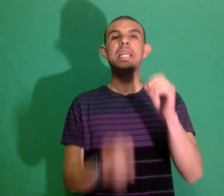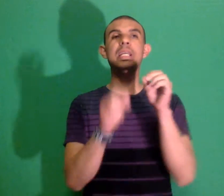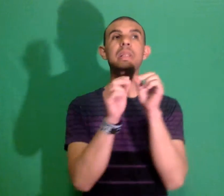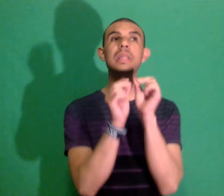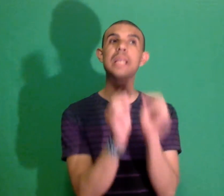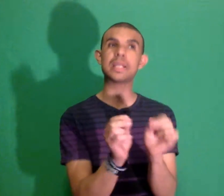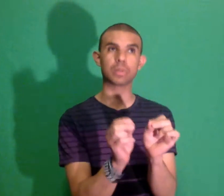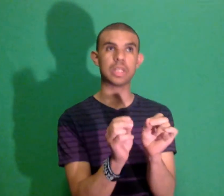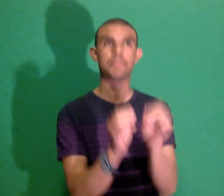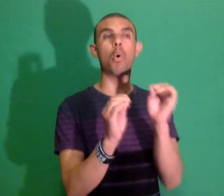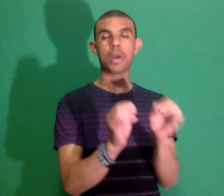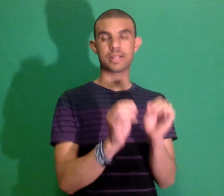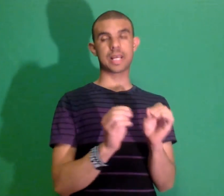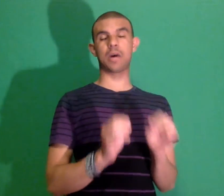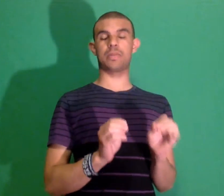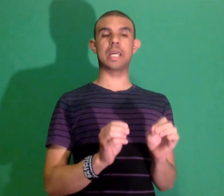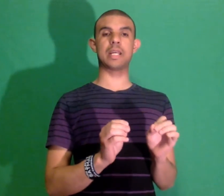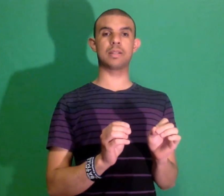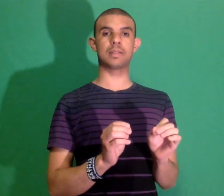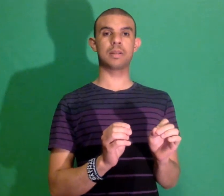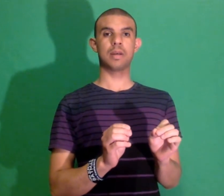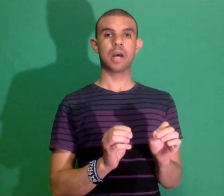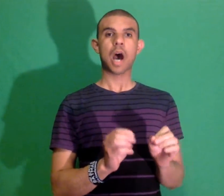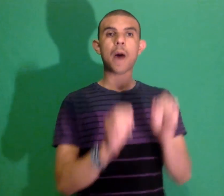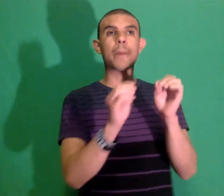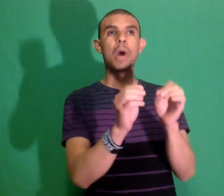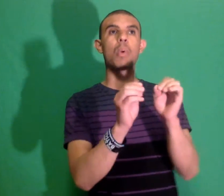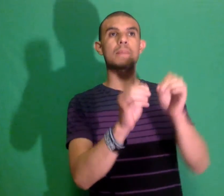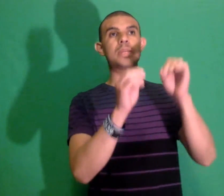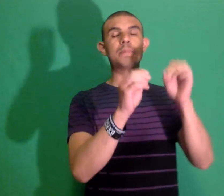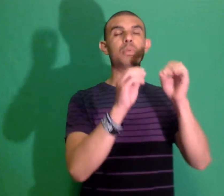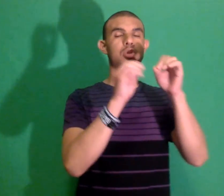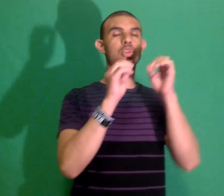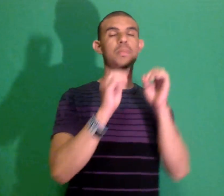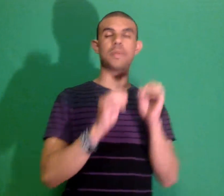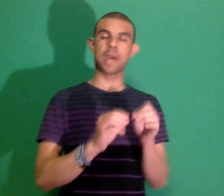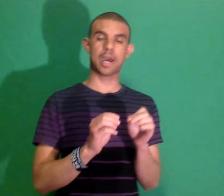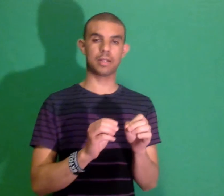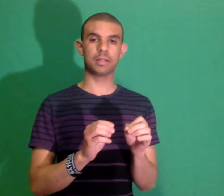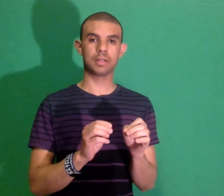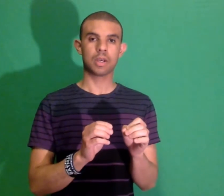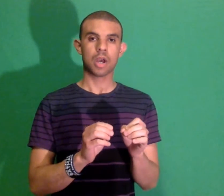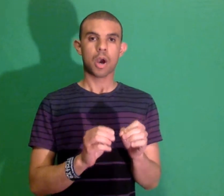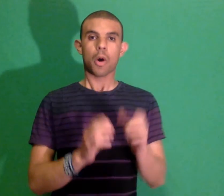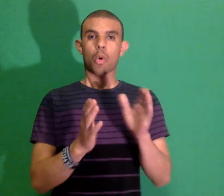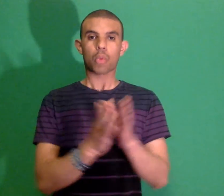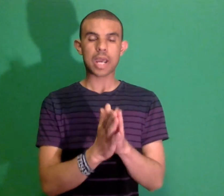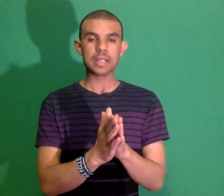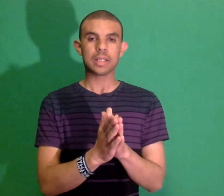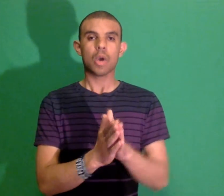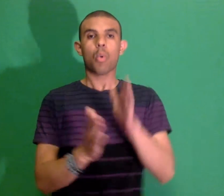literally points out things about why people should be mad right what